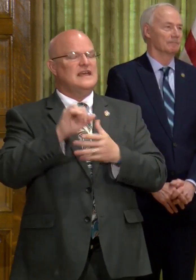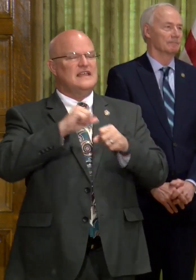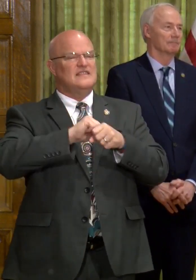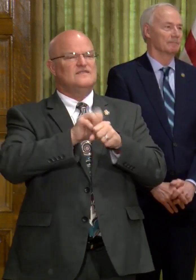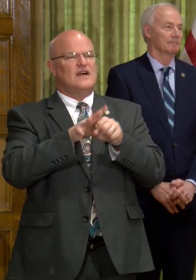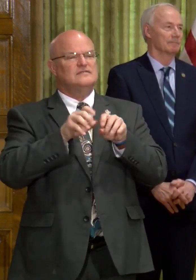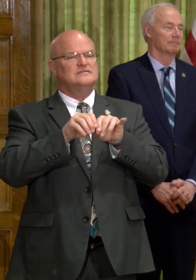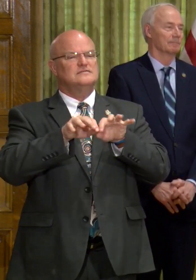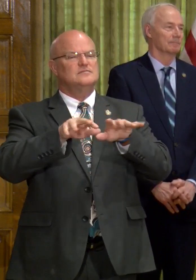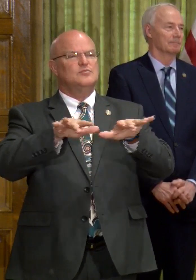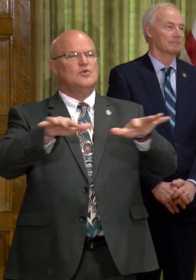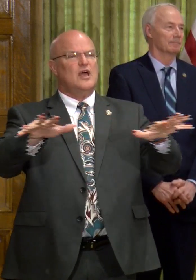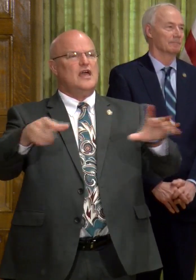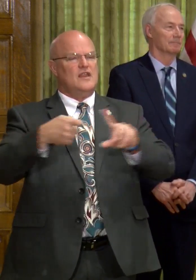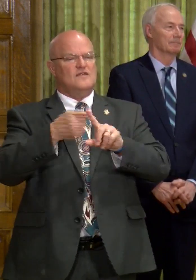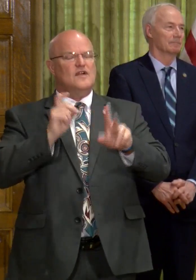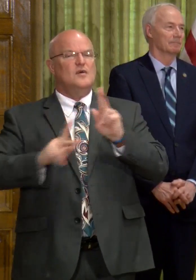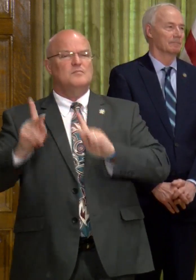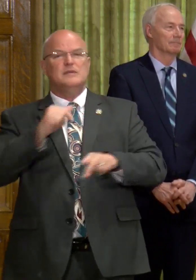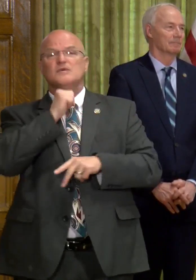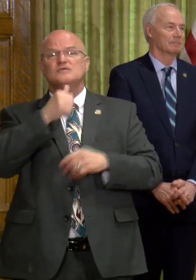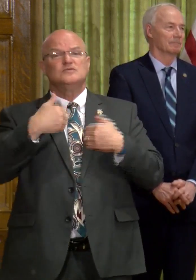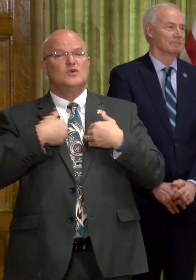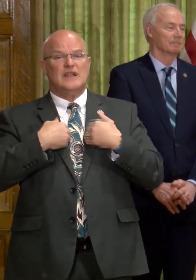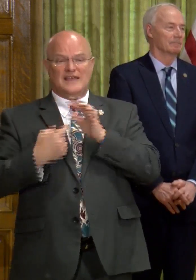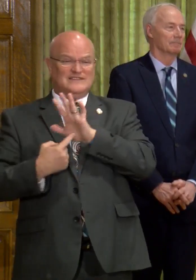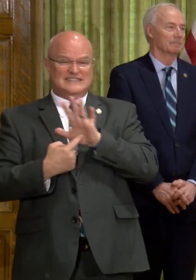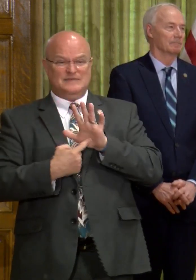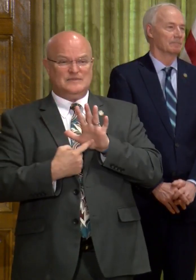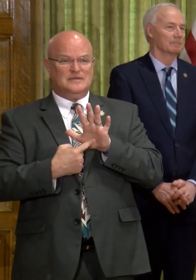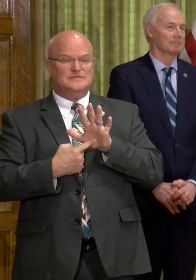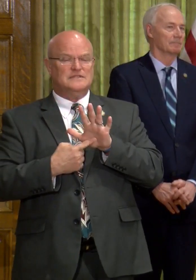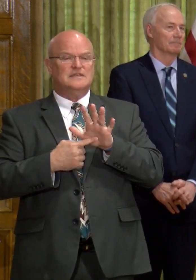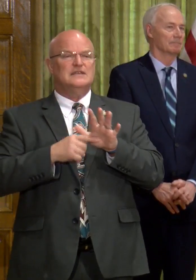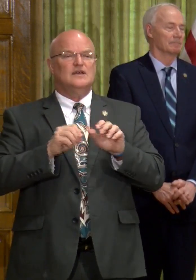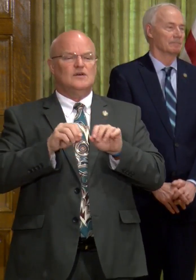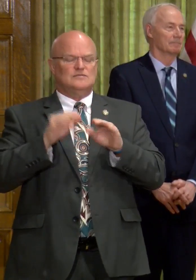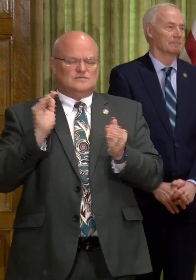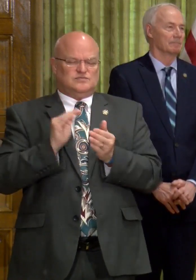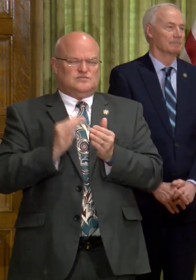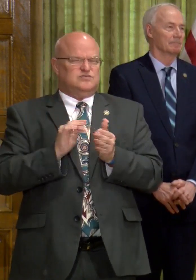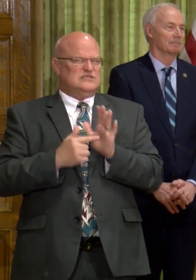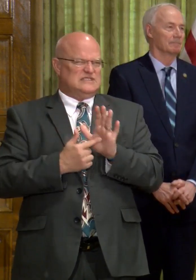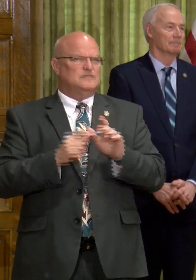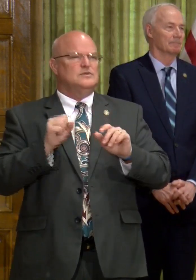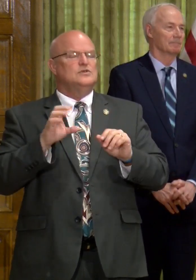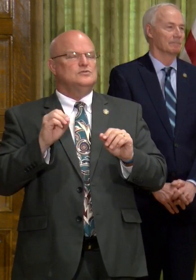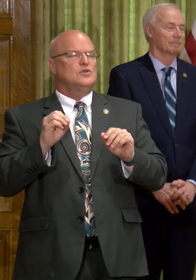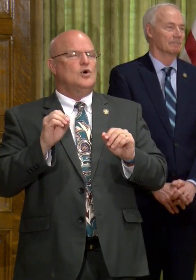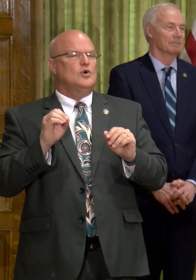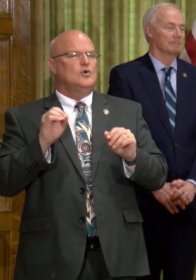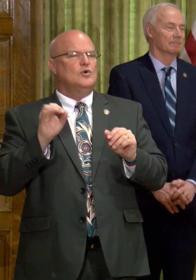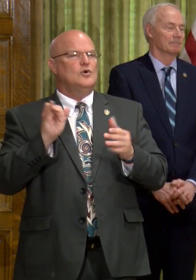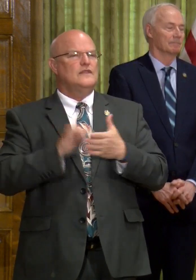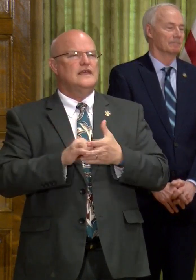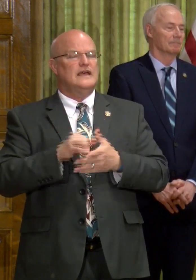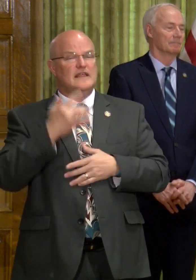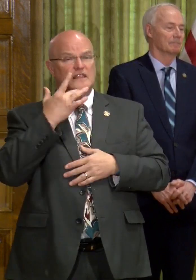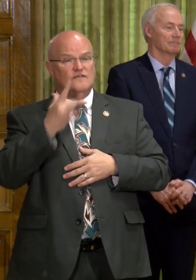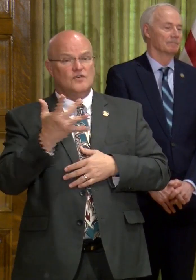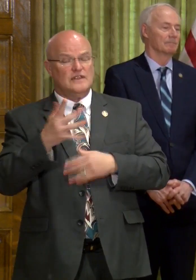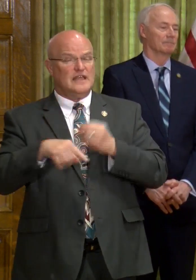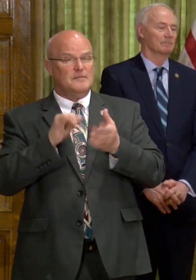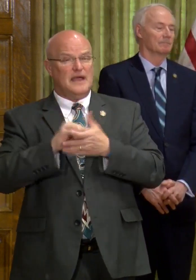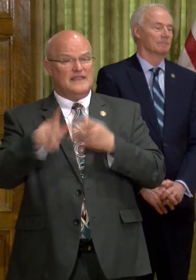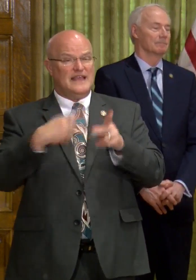virus can spread even from people who don't have symptoms or who have minimal symptoms. So the fortunate thing